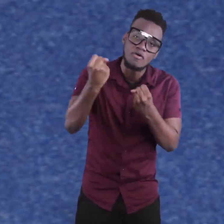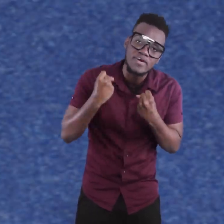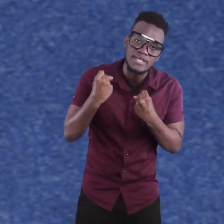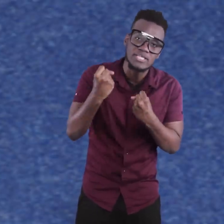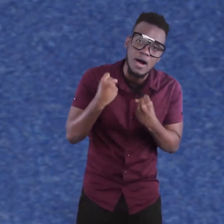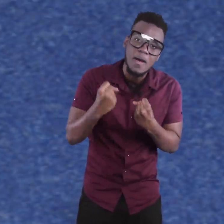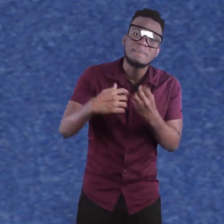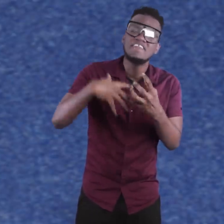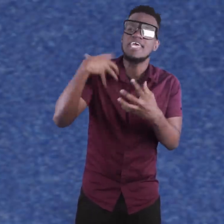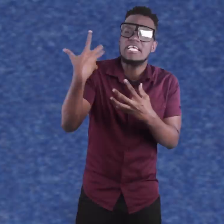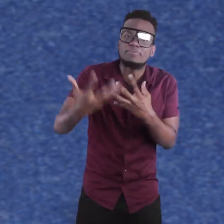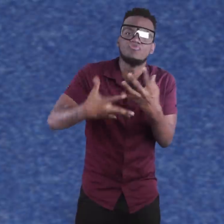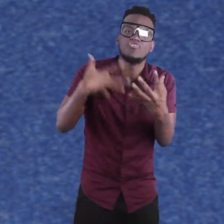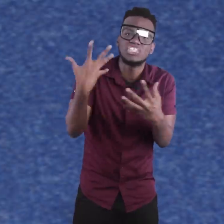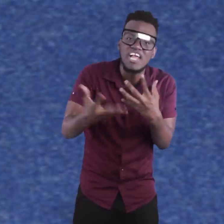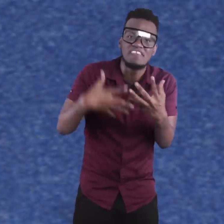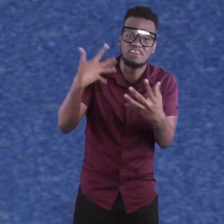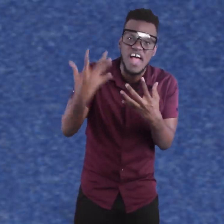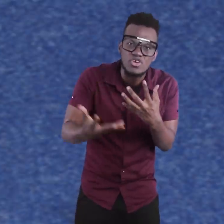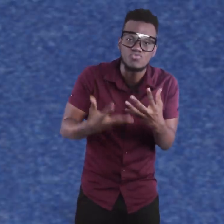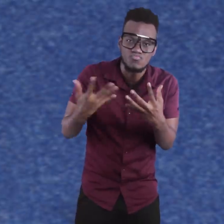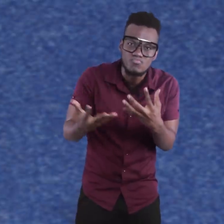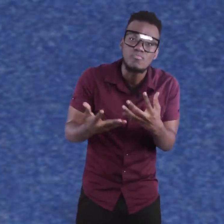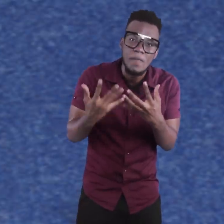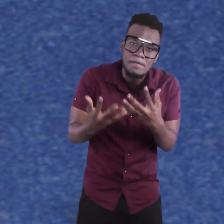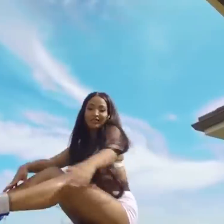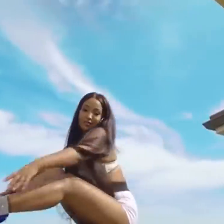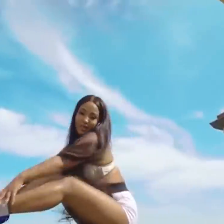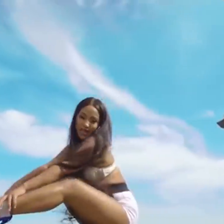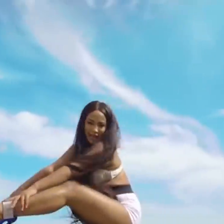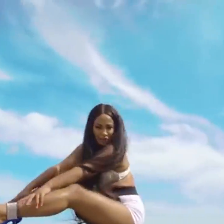So the youth them rate the song for the inspirational value.